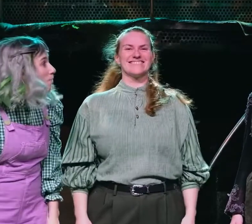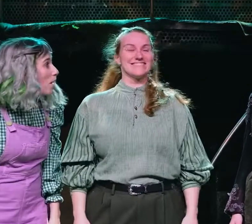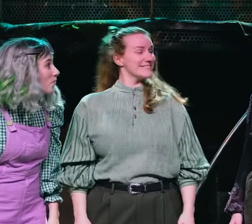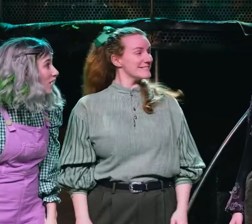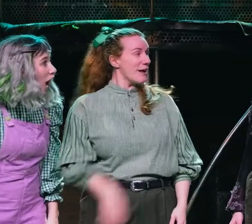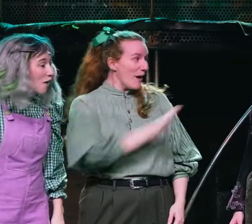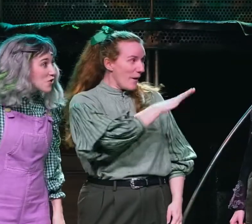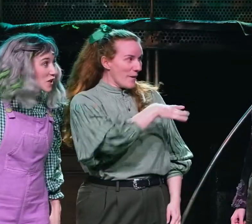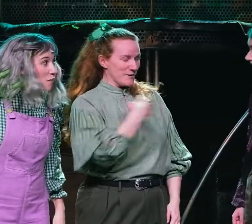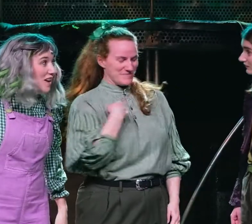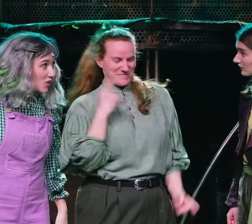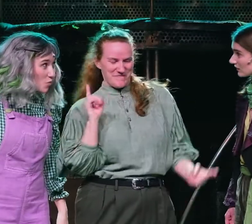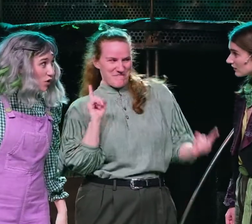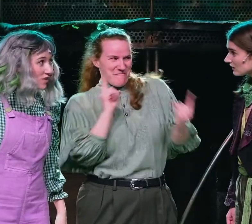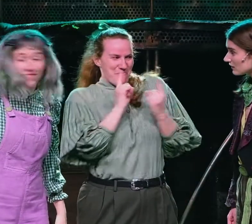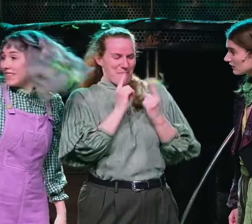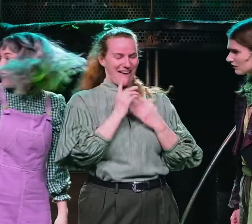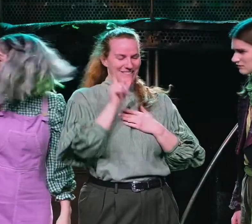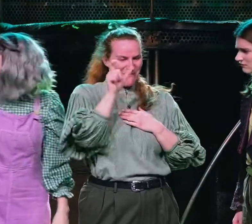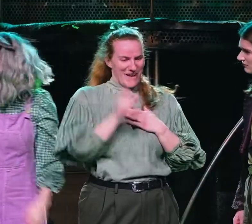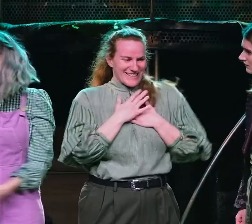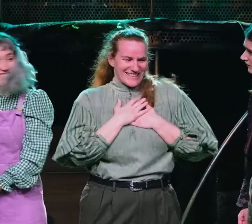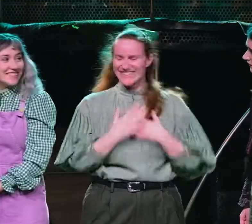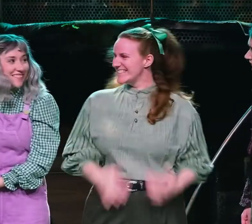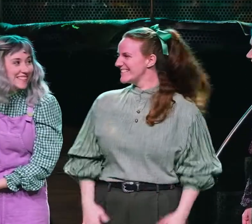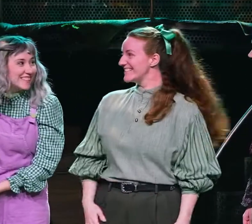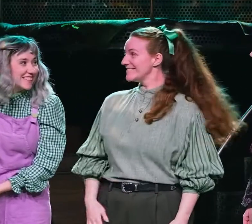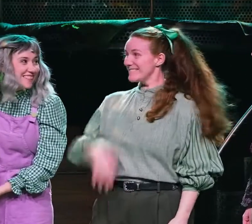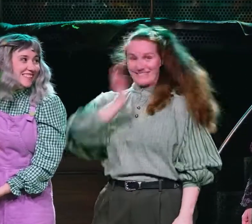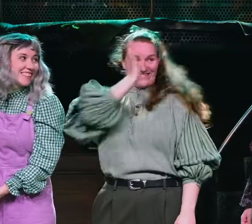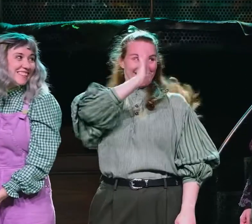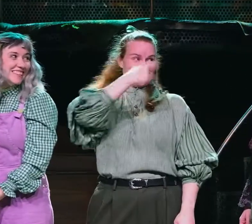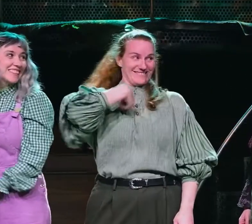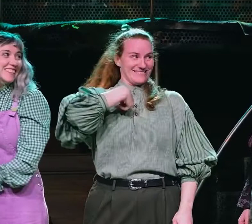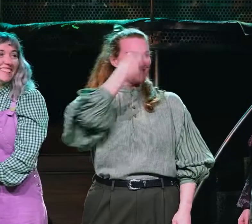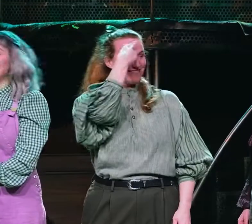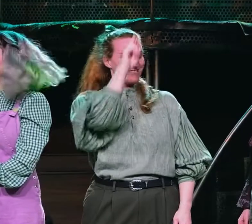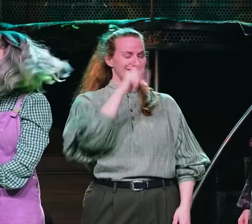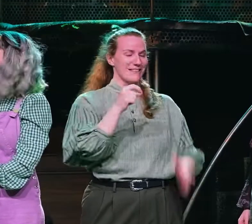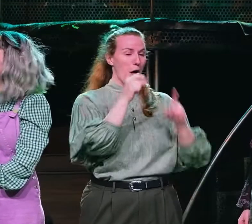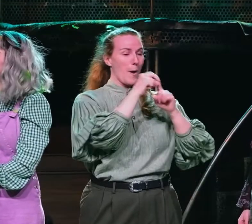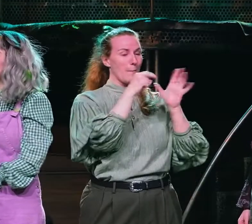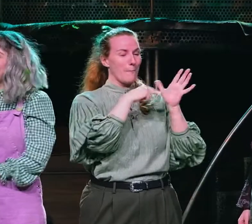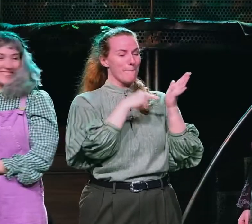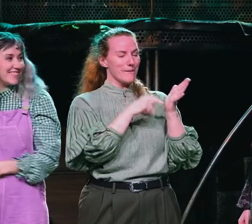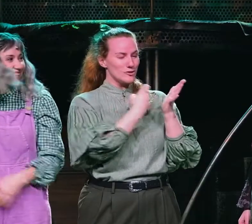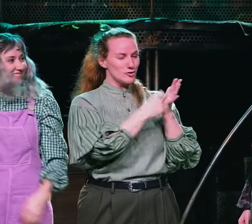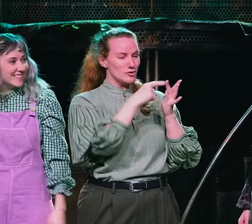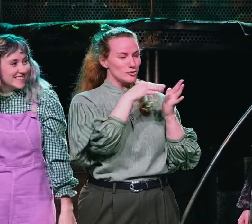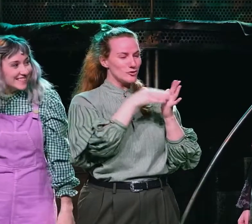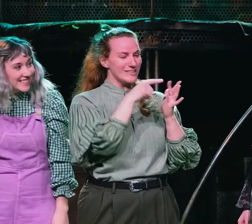And Mum, I've just met someone. Hello, I'm Patrizio.